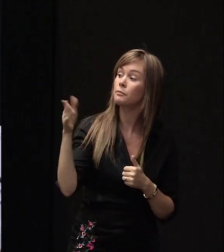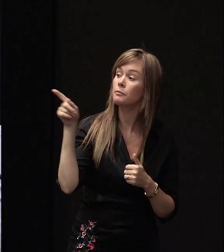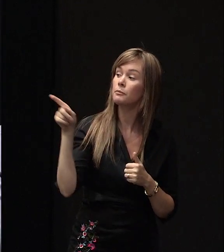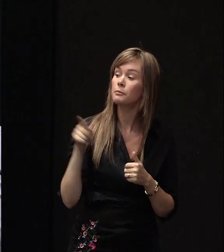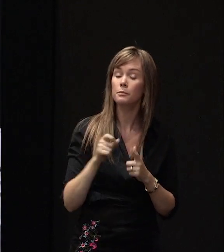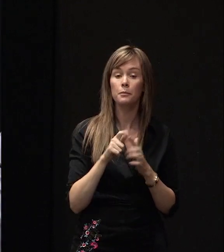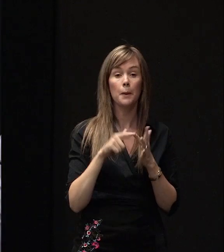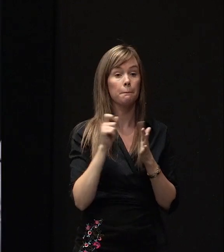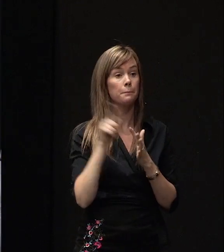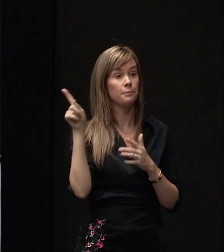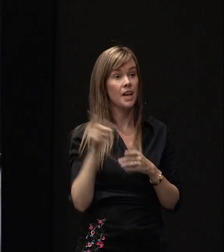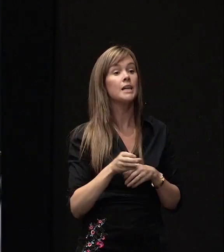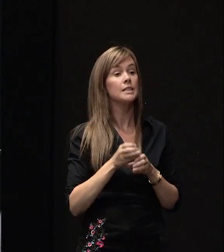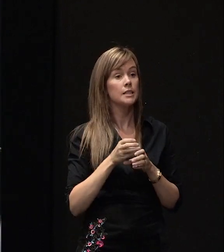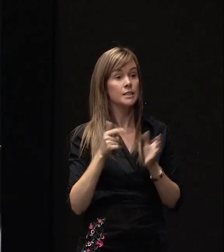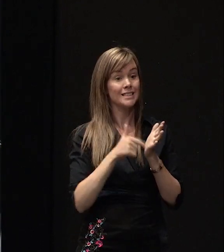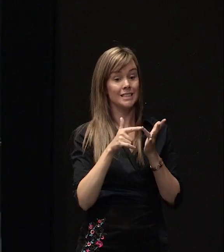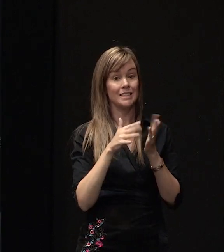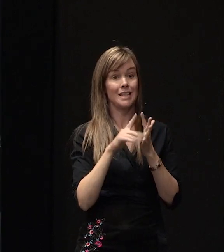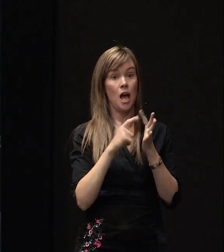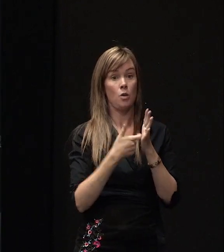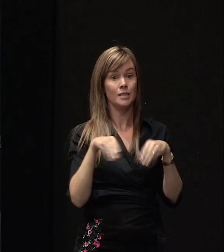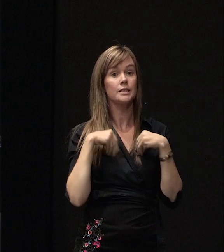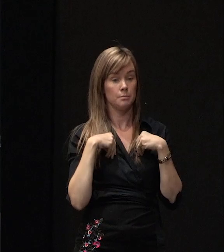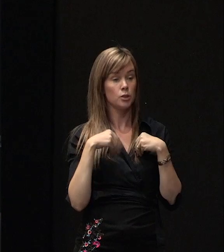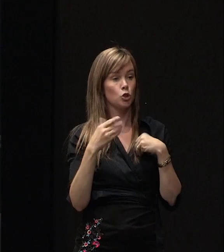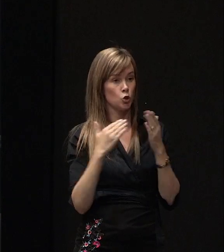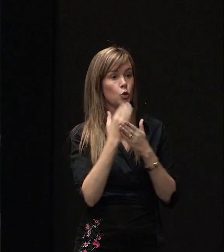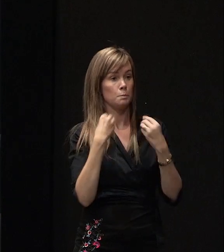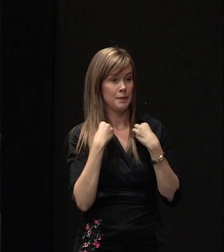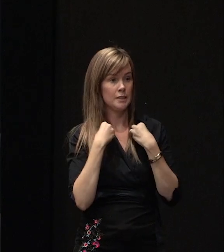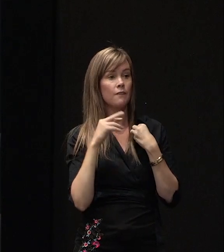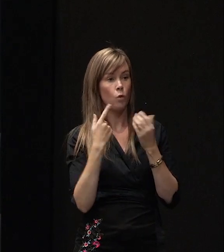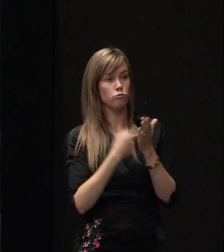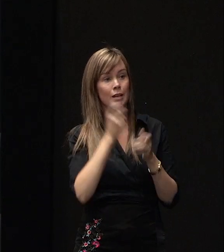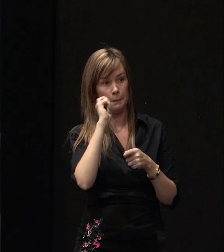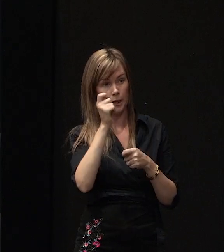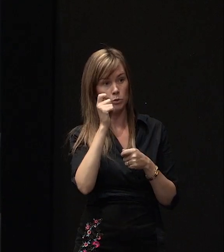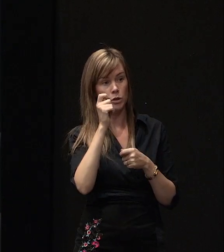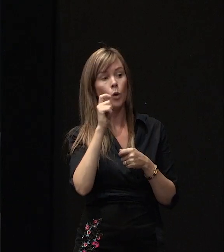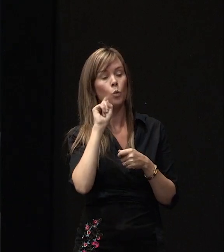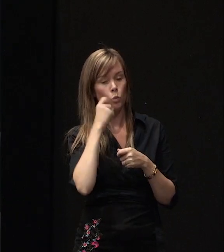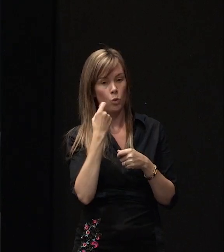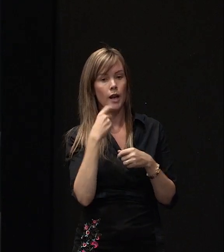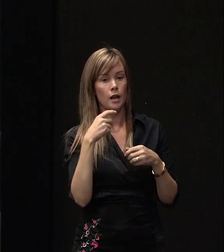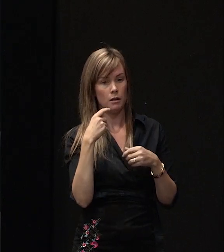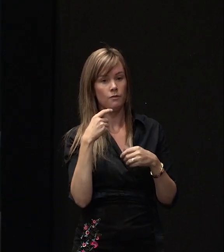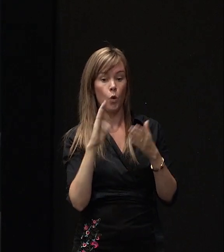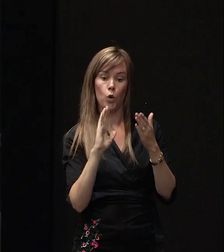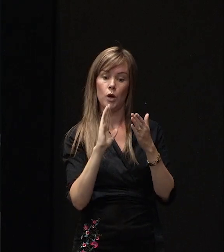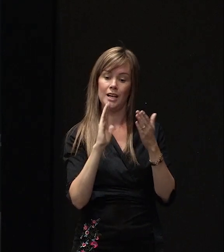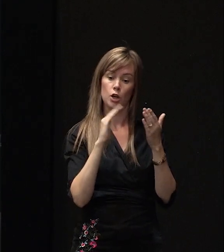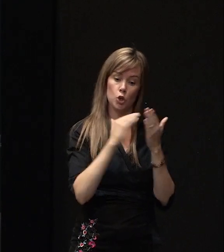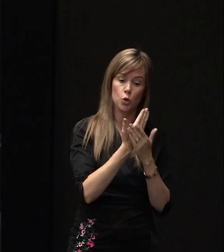So Taua are writing new business for new builds. We will consider new business for existing homes